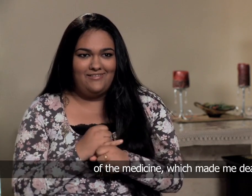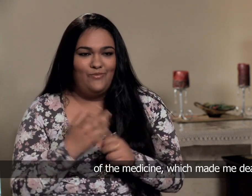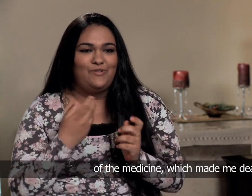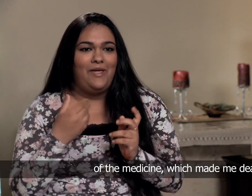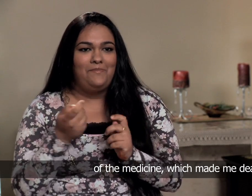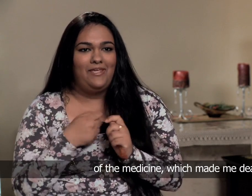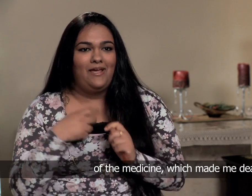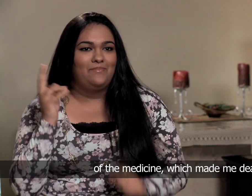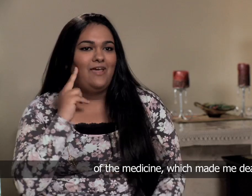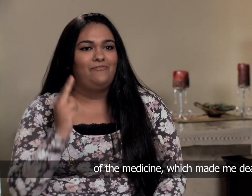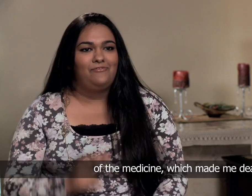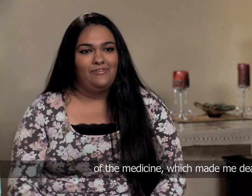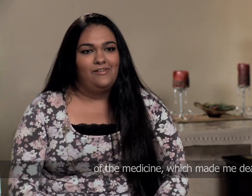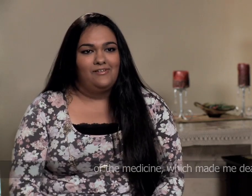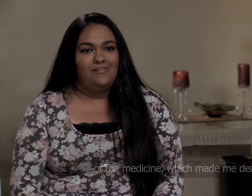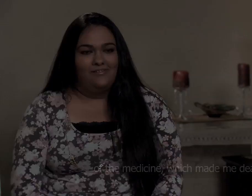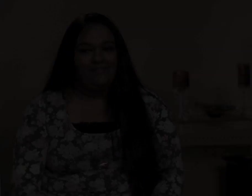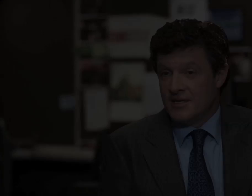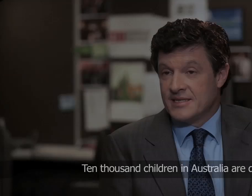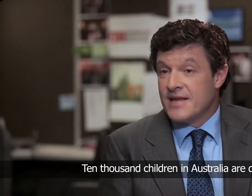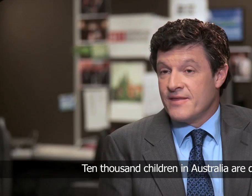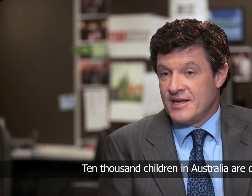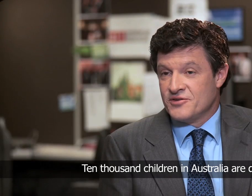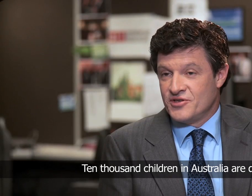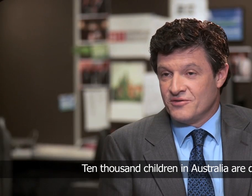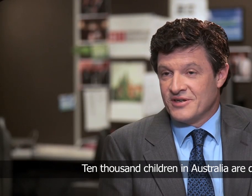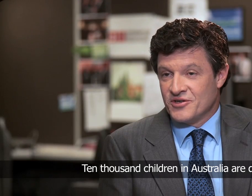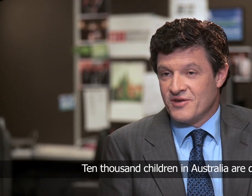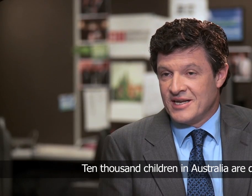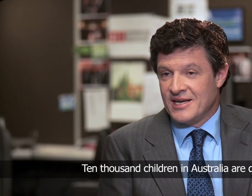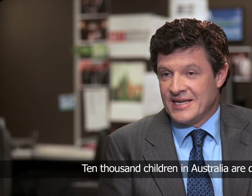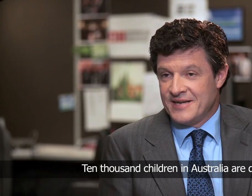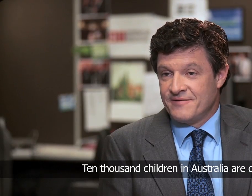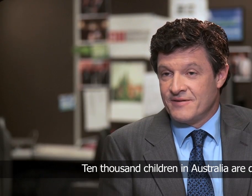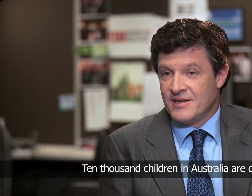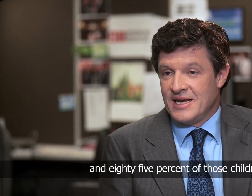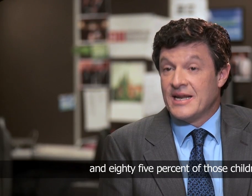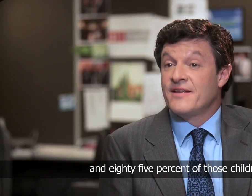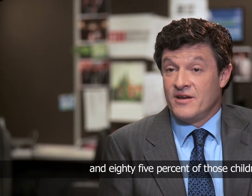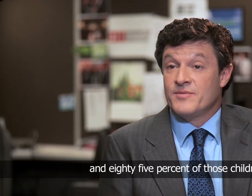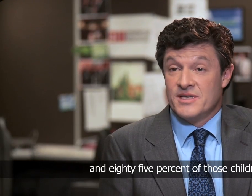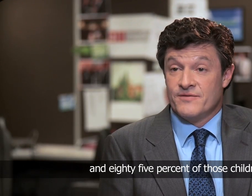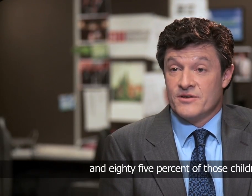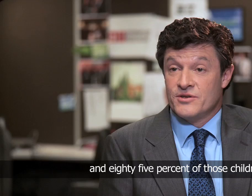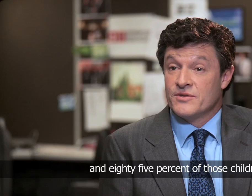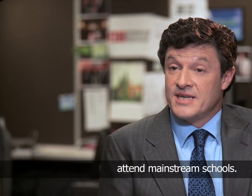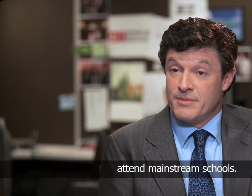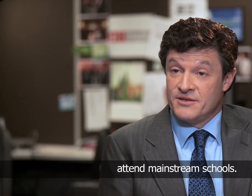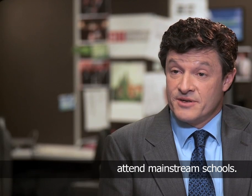which made me deaf. 10,000 children in Australia are deaf and 85% of those children attend mainstream